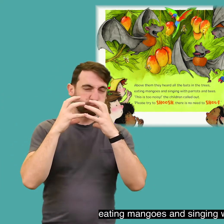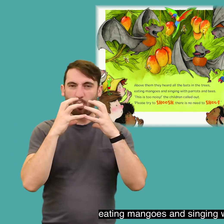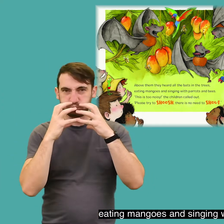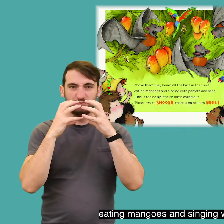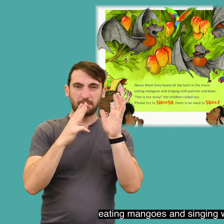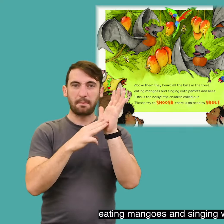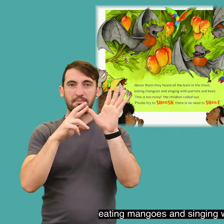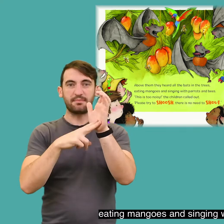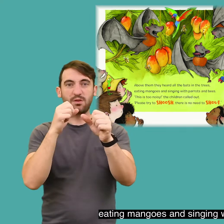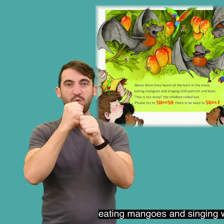parrots and bees.